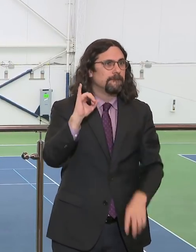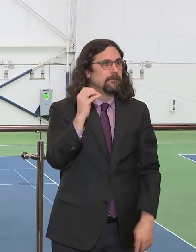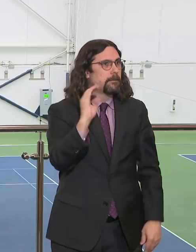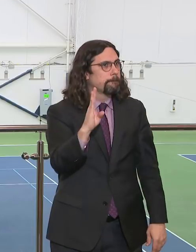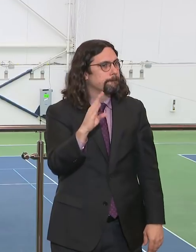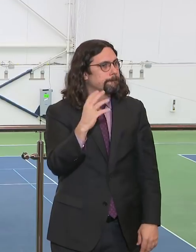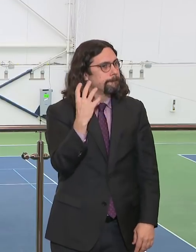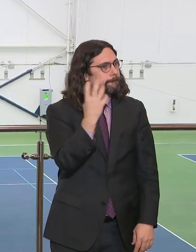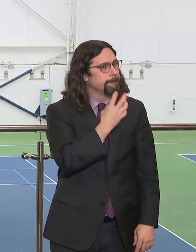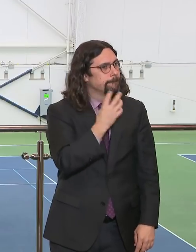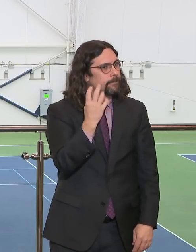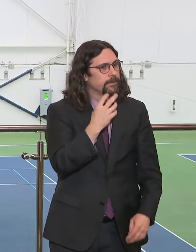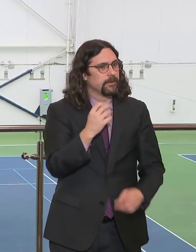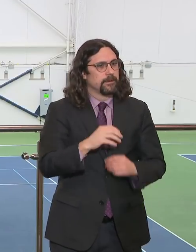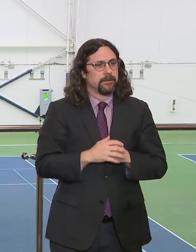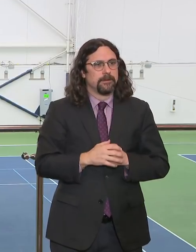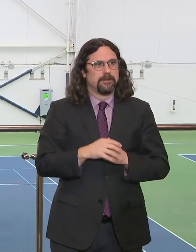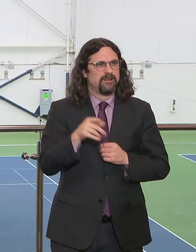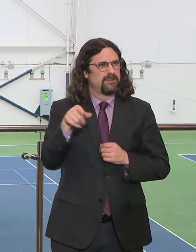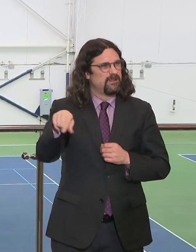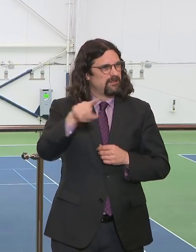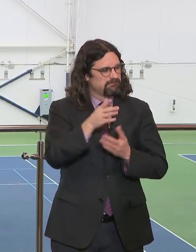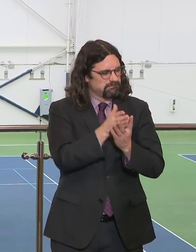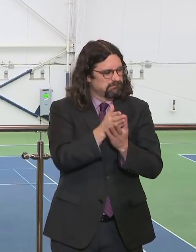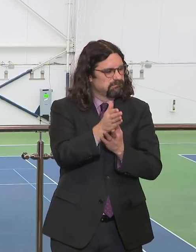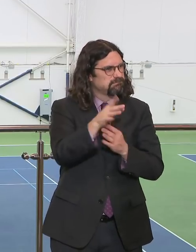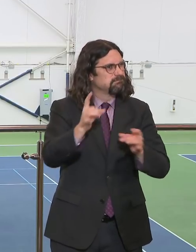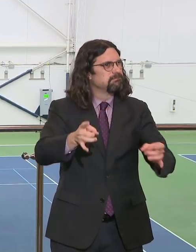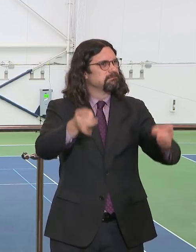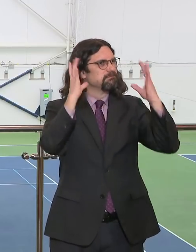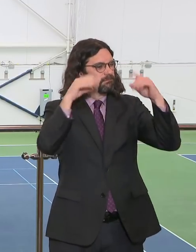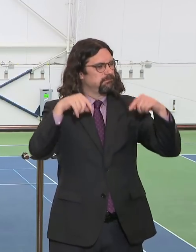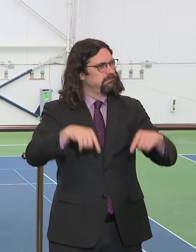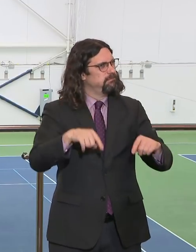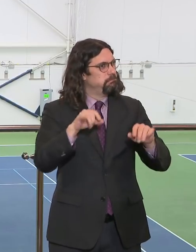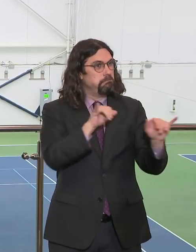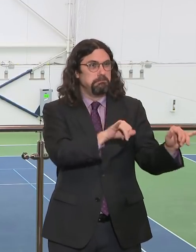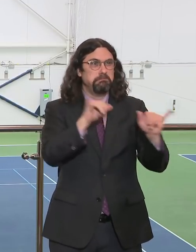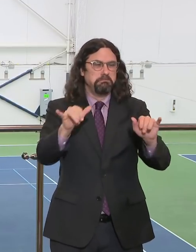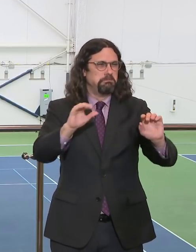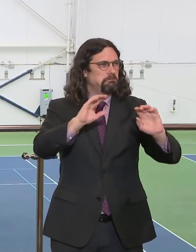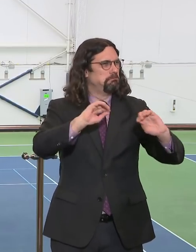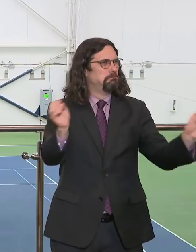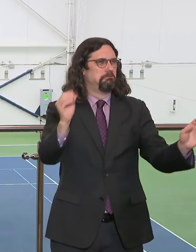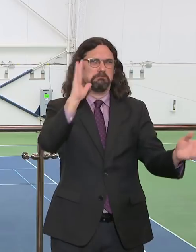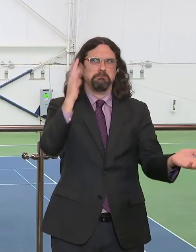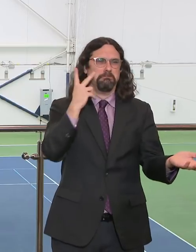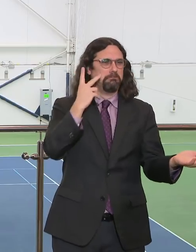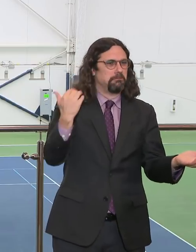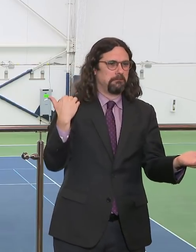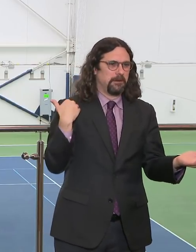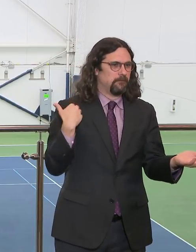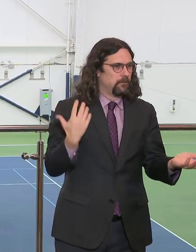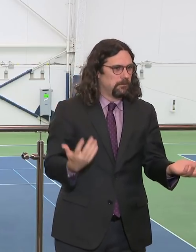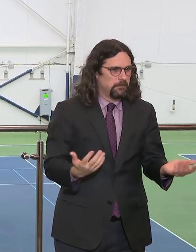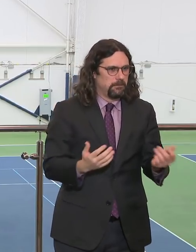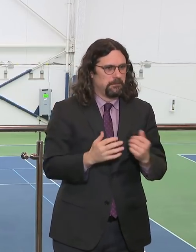conditions that exist in our correction system. I told you back on Friday that we lost an investigator, David Perez.